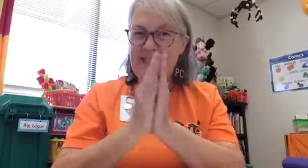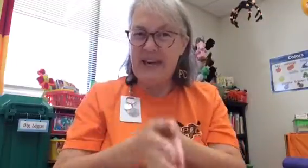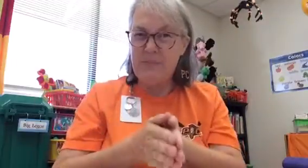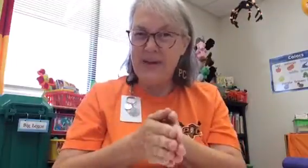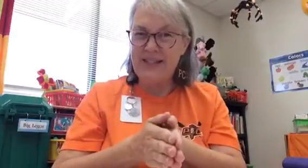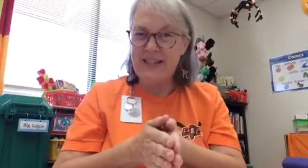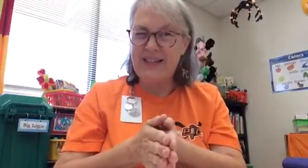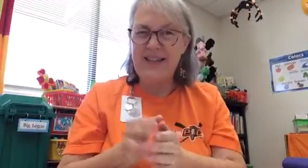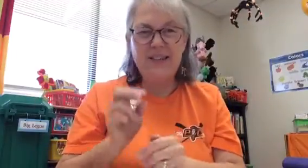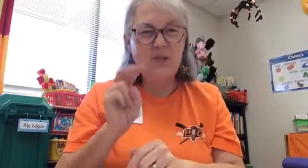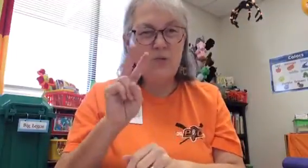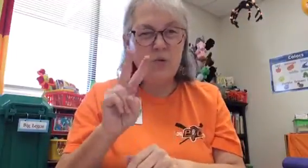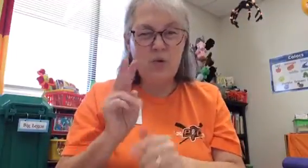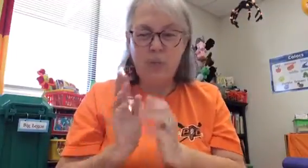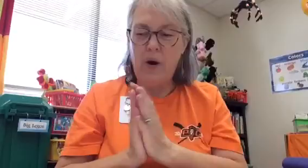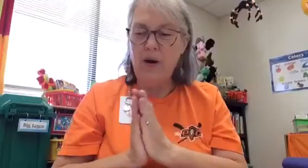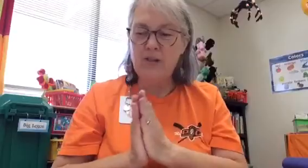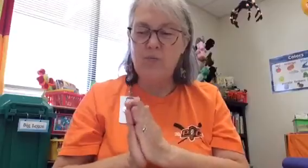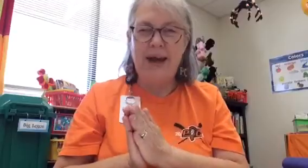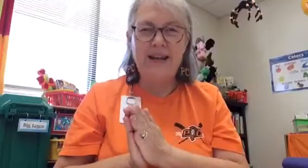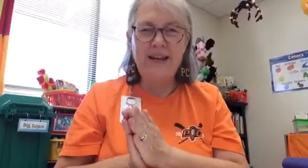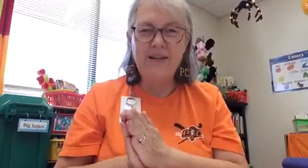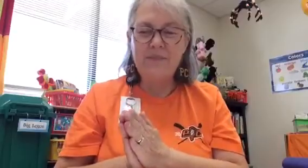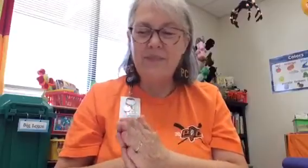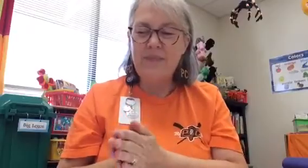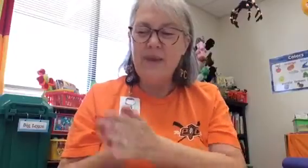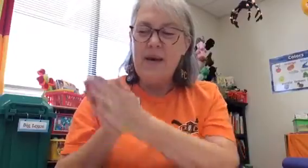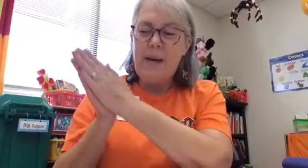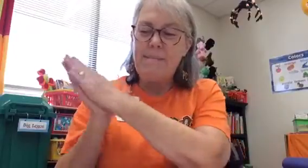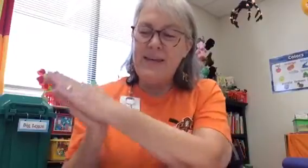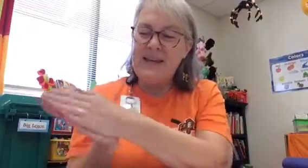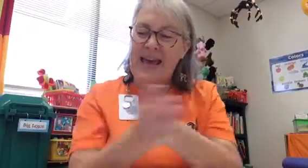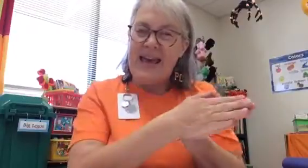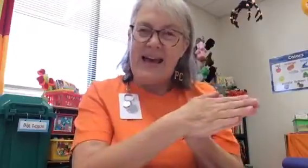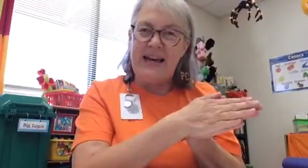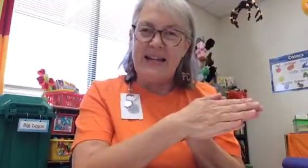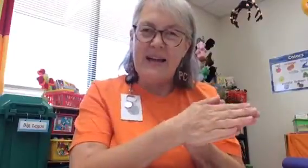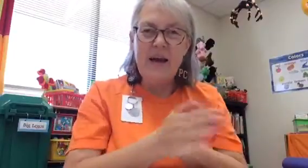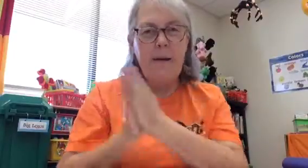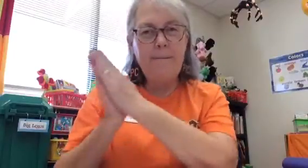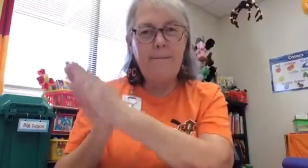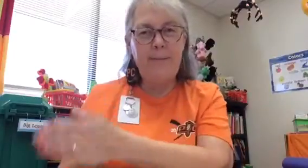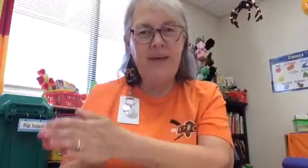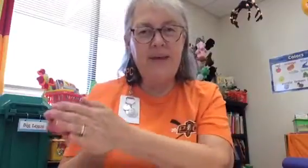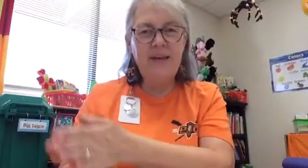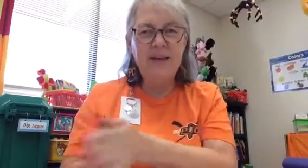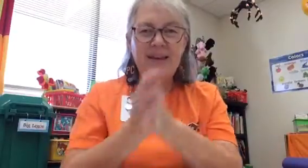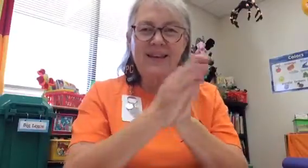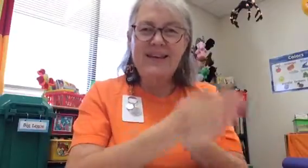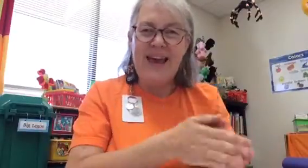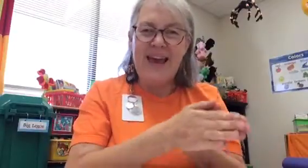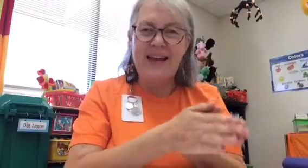segment it into two parts. Ready? Began, be-gan.